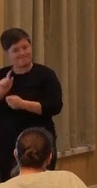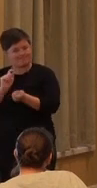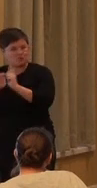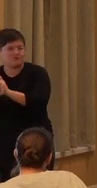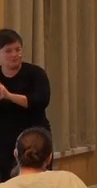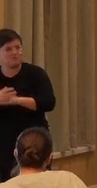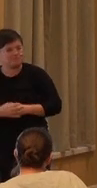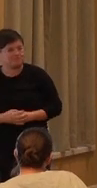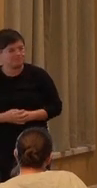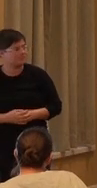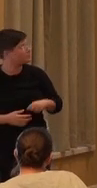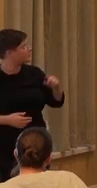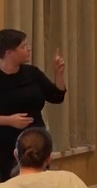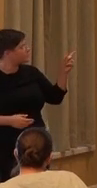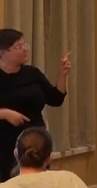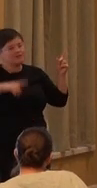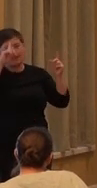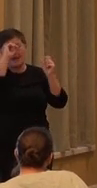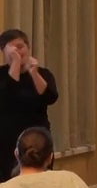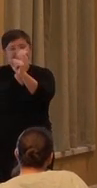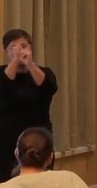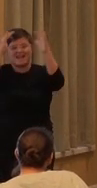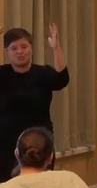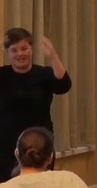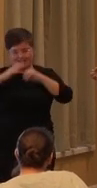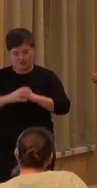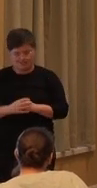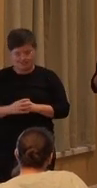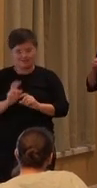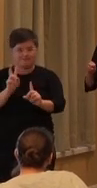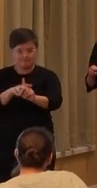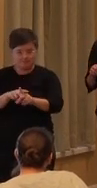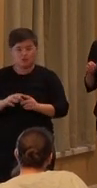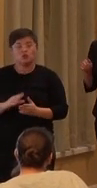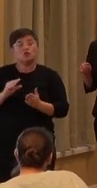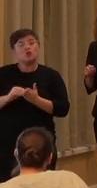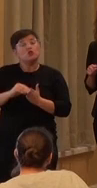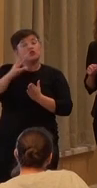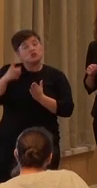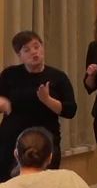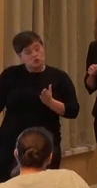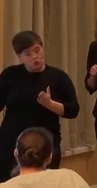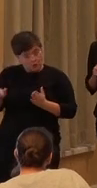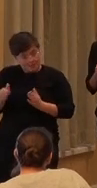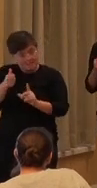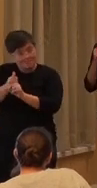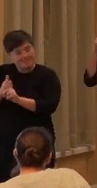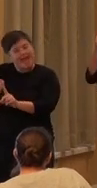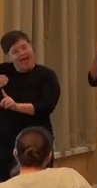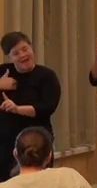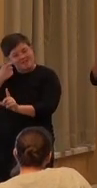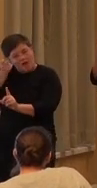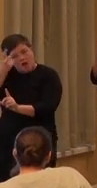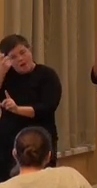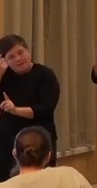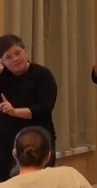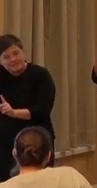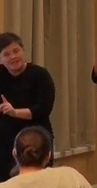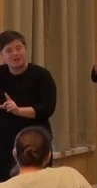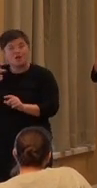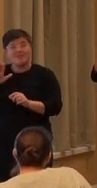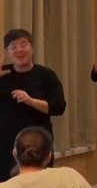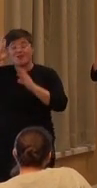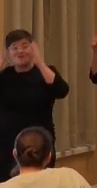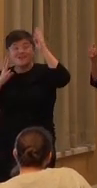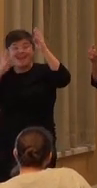And here's where imagination comes in. Students with those sorts of competencies use their creative imagination